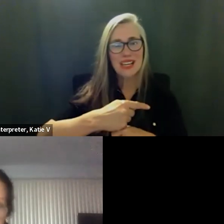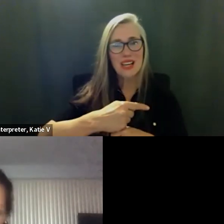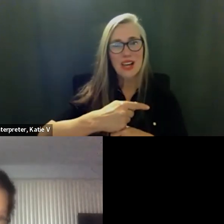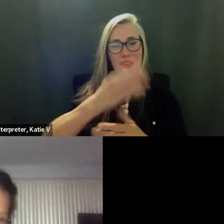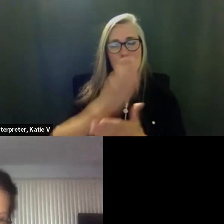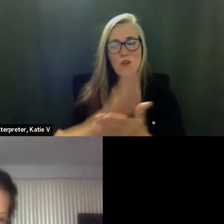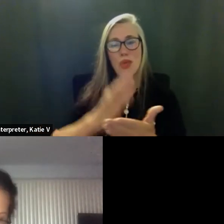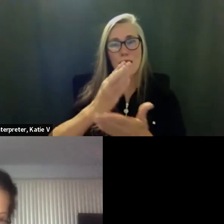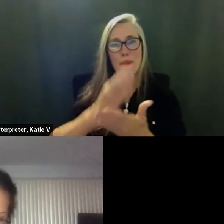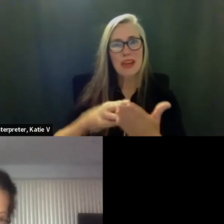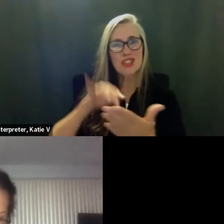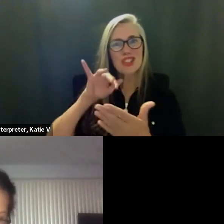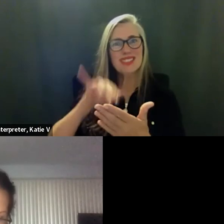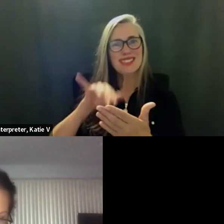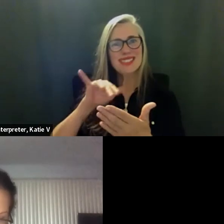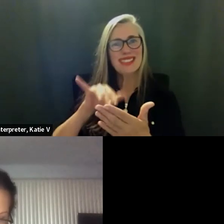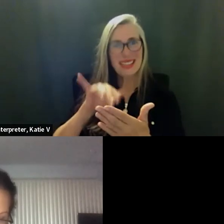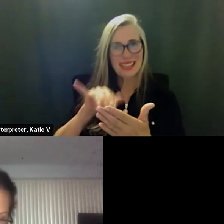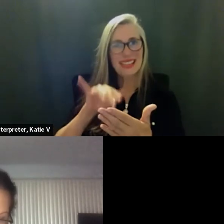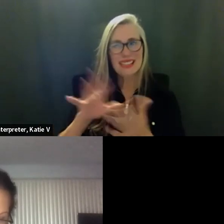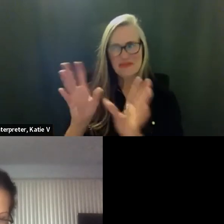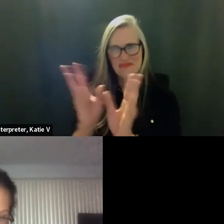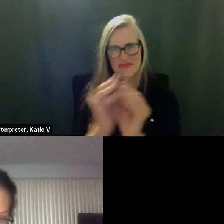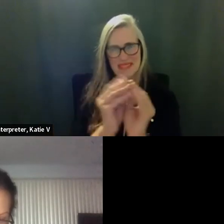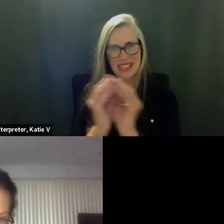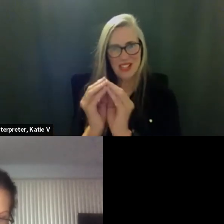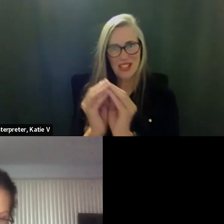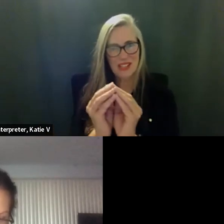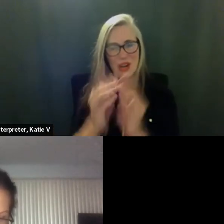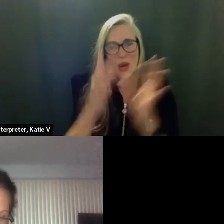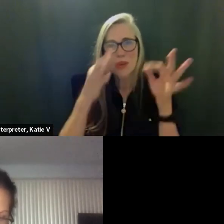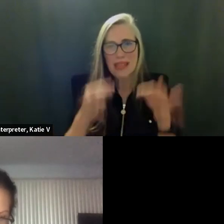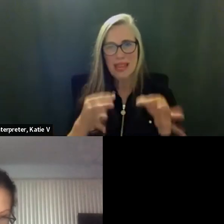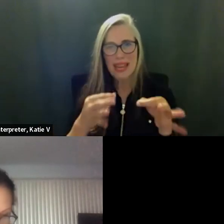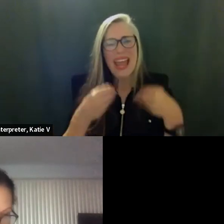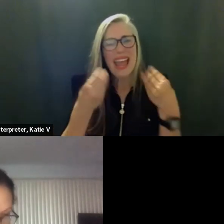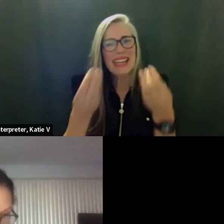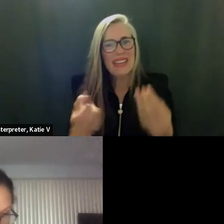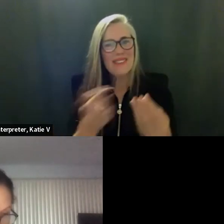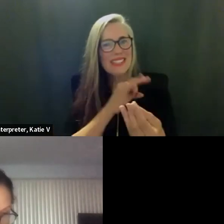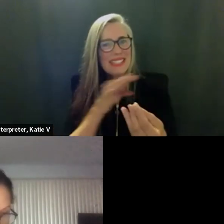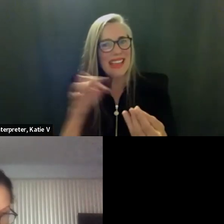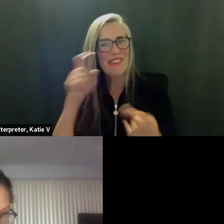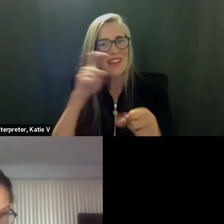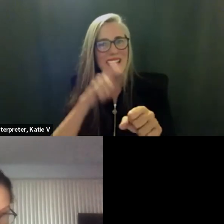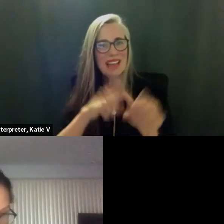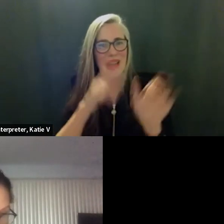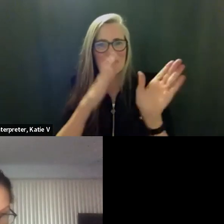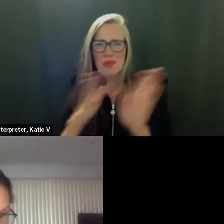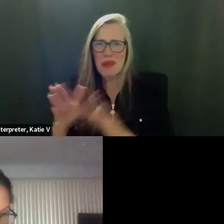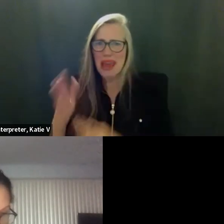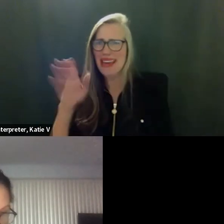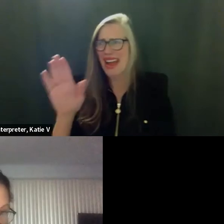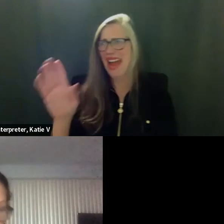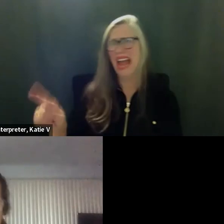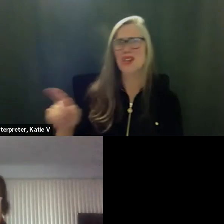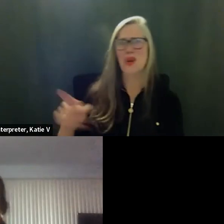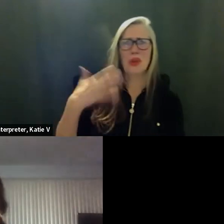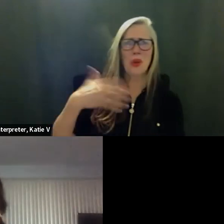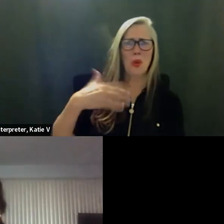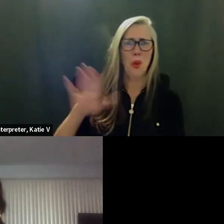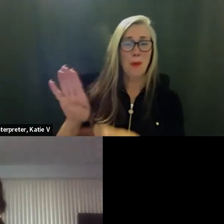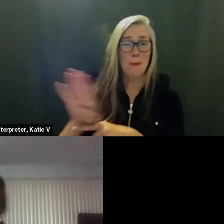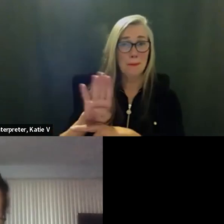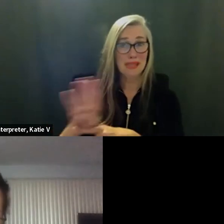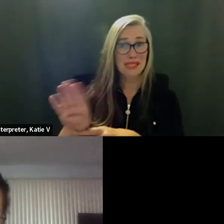budget study session that we said we would do also to allow the staff uh time for planning because they're really busy so i'd like